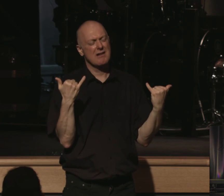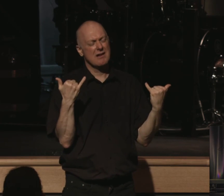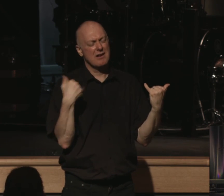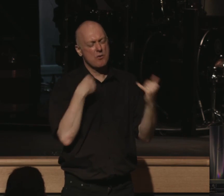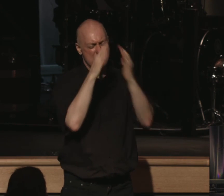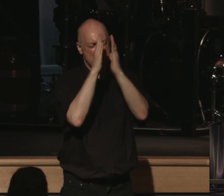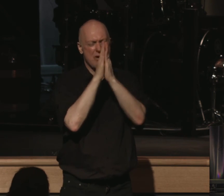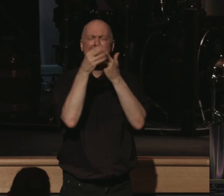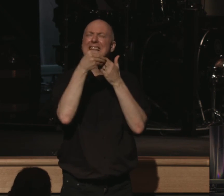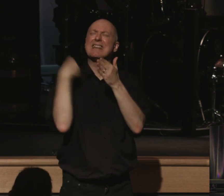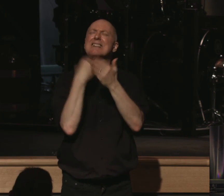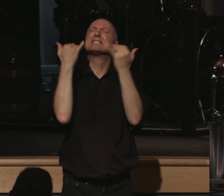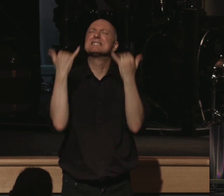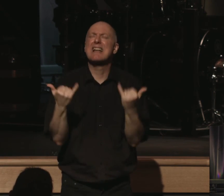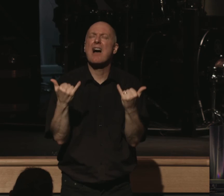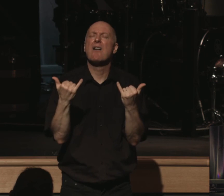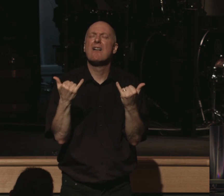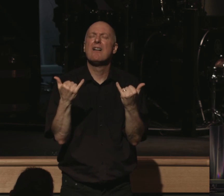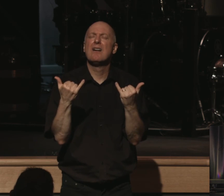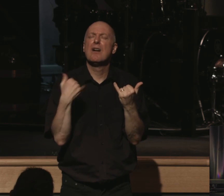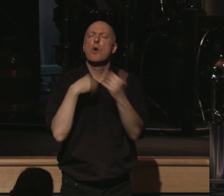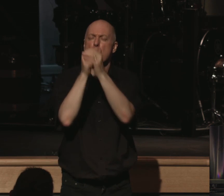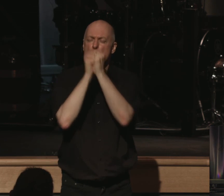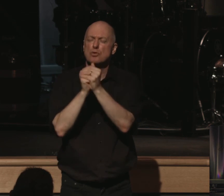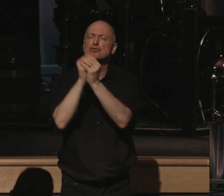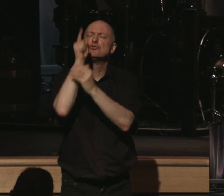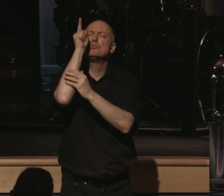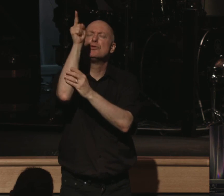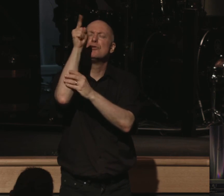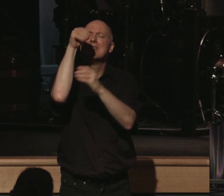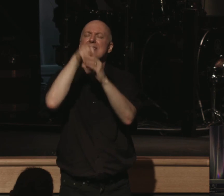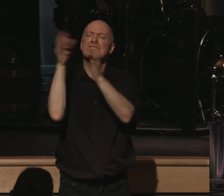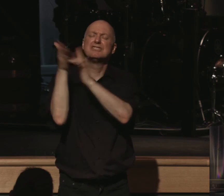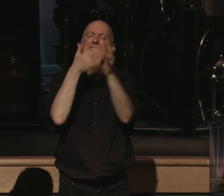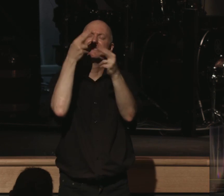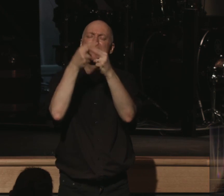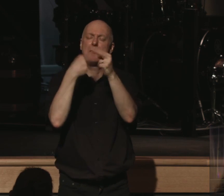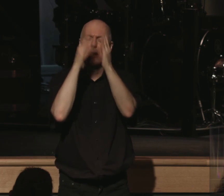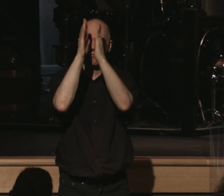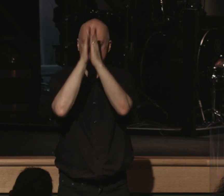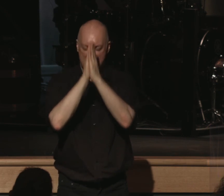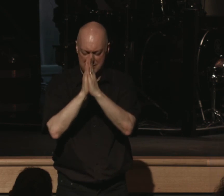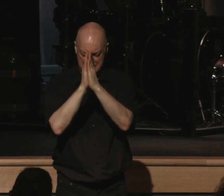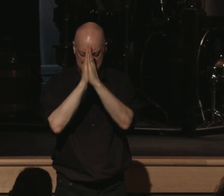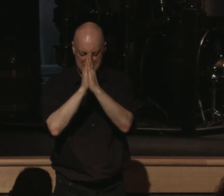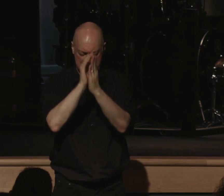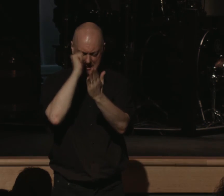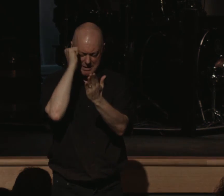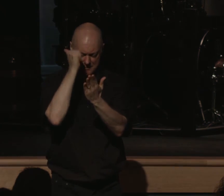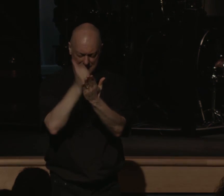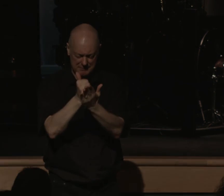We pray that you would lead us now as we worship you. In Jesus' name I pray. Amen. Amen.